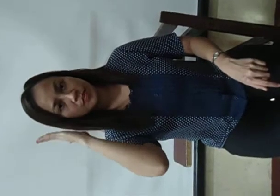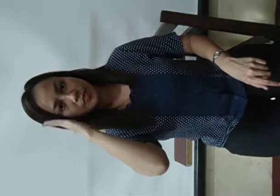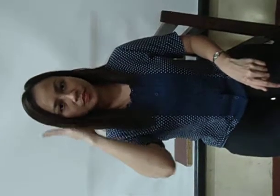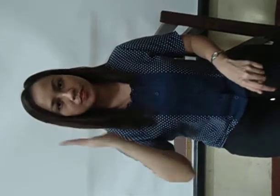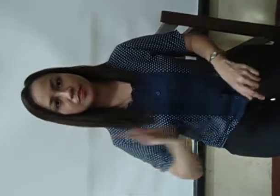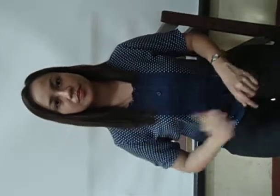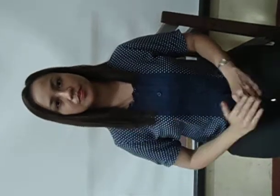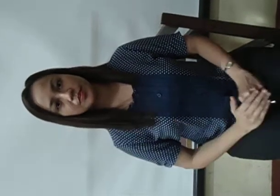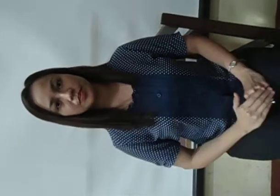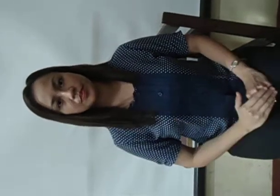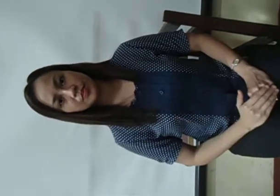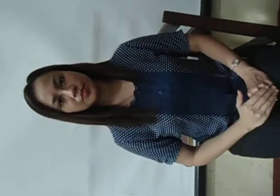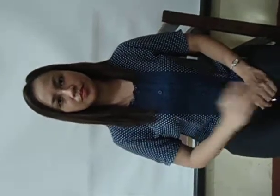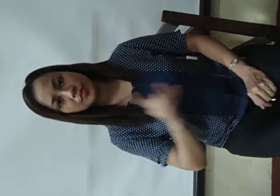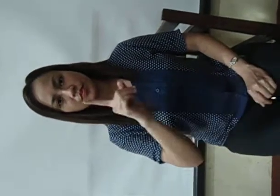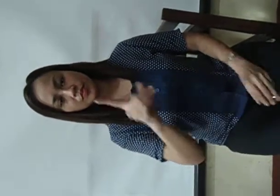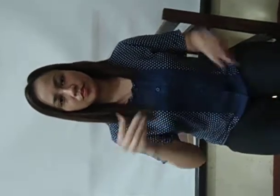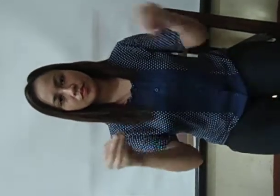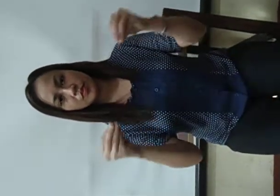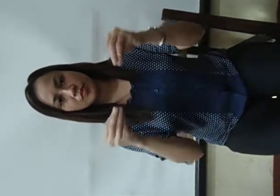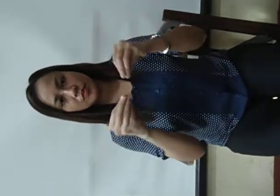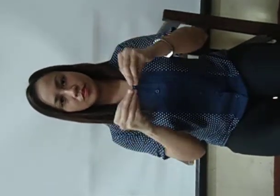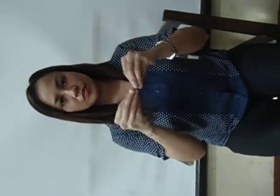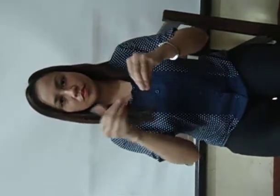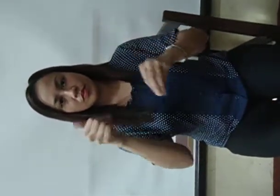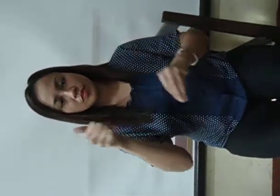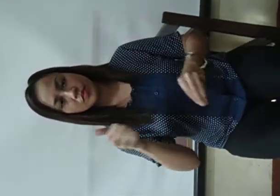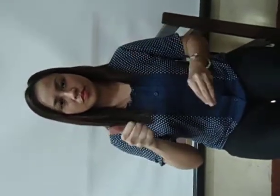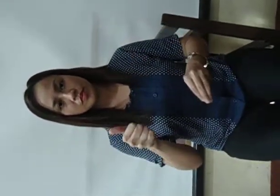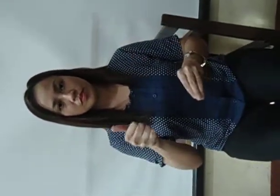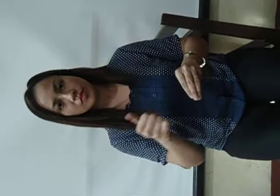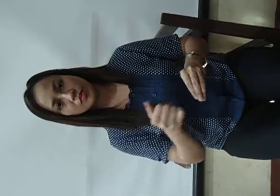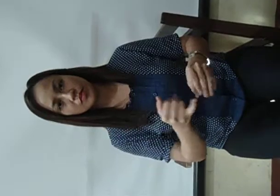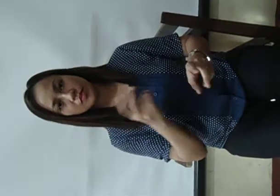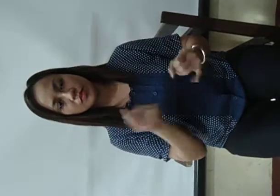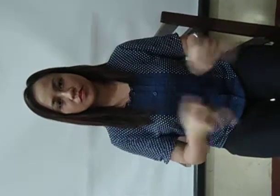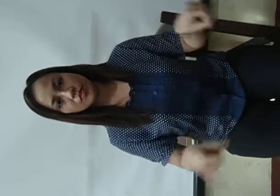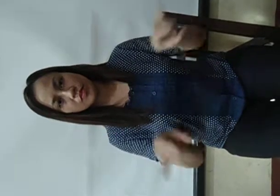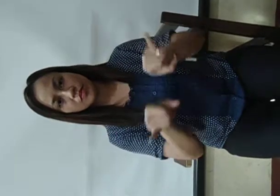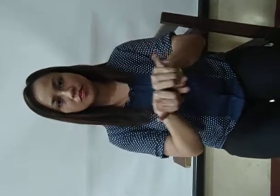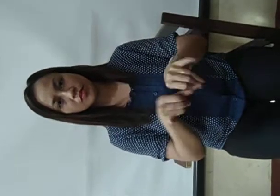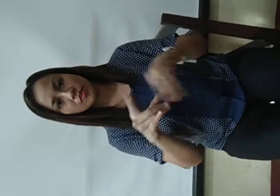One of the most critical issues regarding rape is consent.